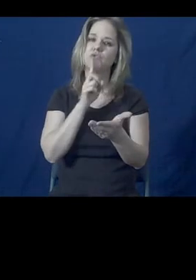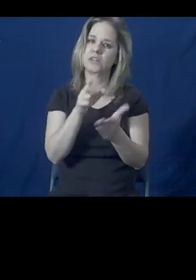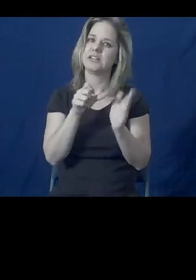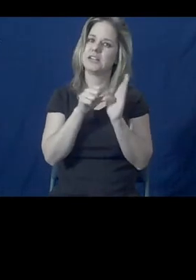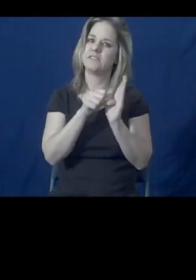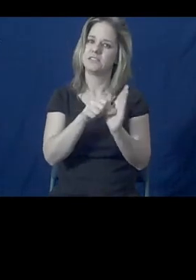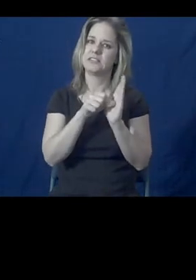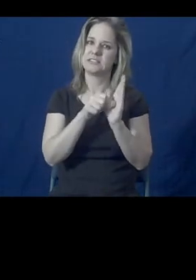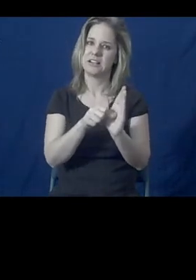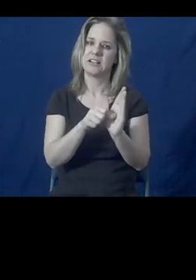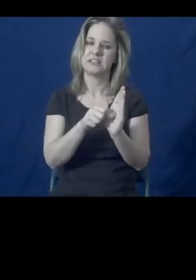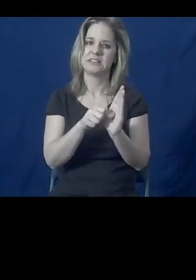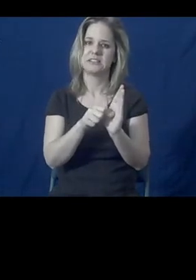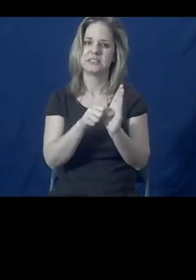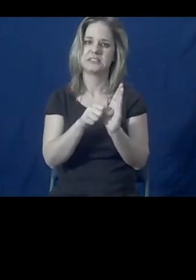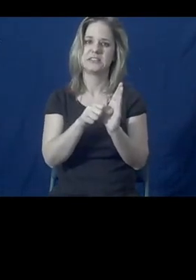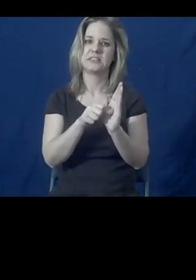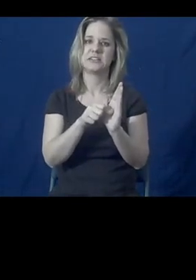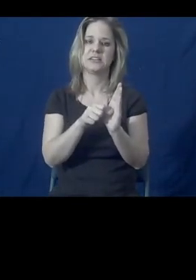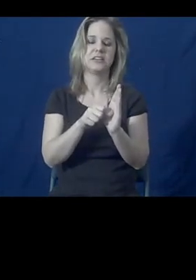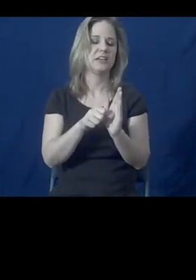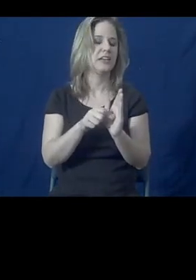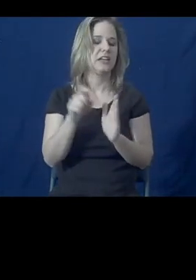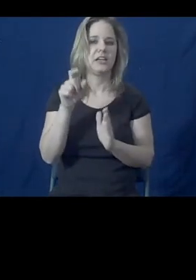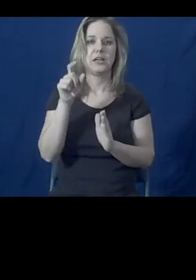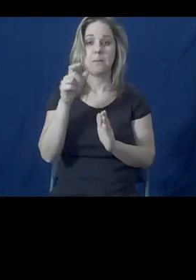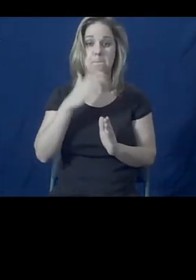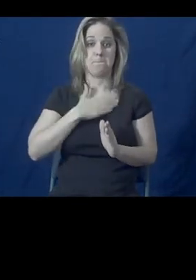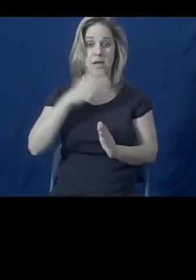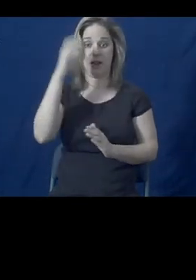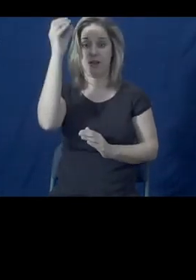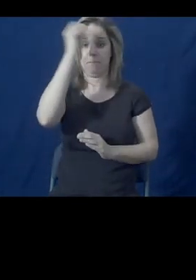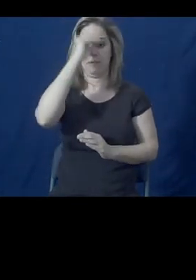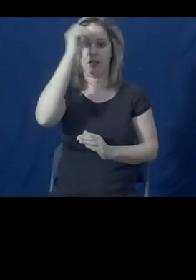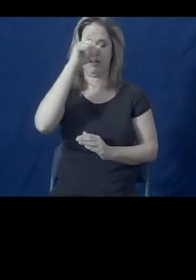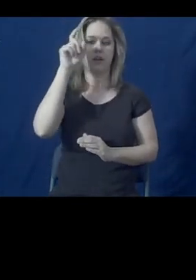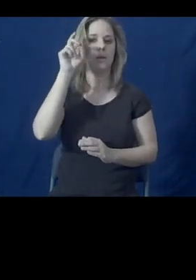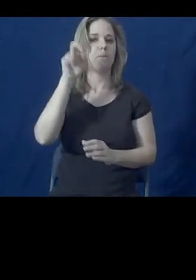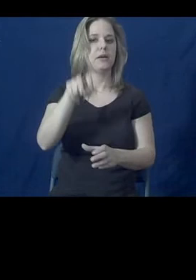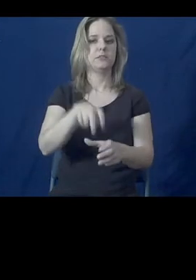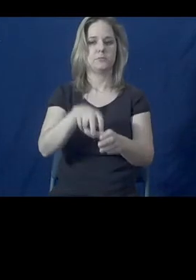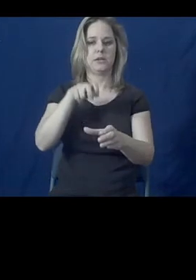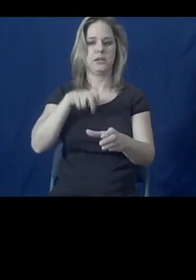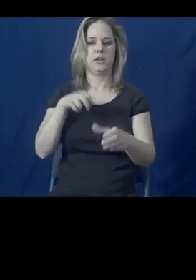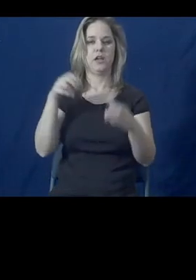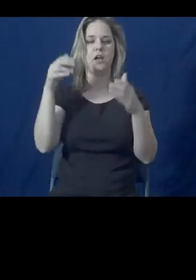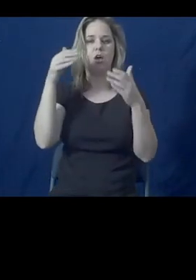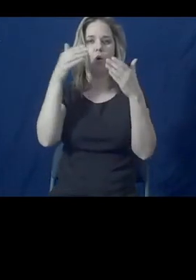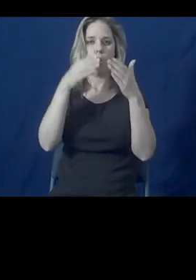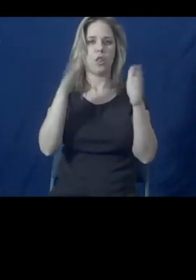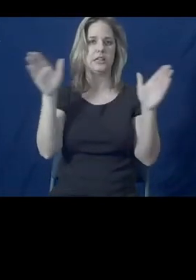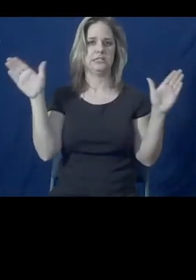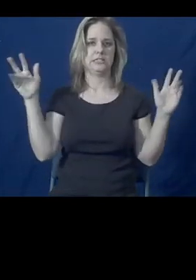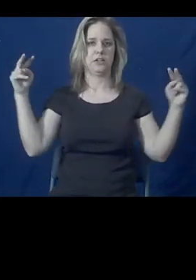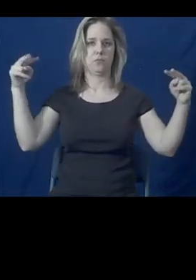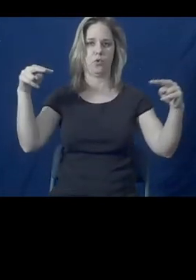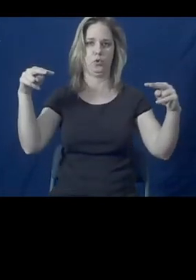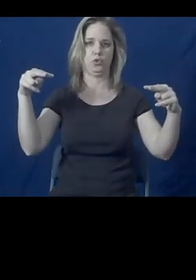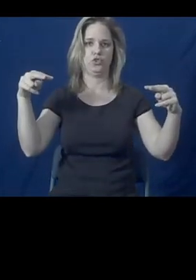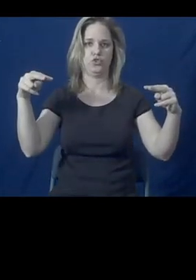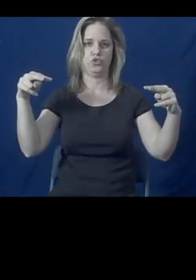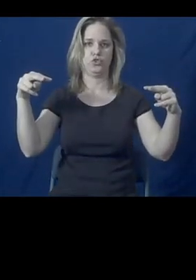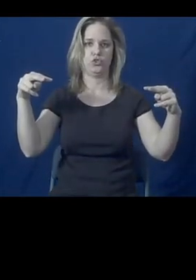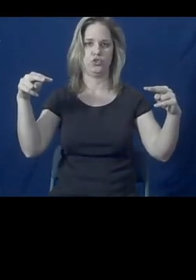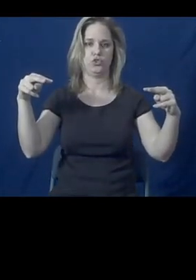it has to be, in my opinion, a holistic approach to care, that a multidisciplinary